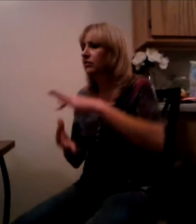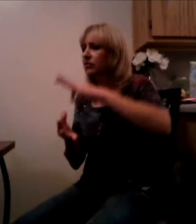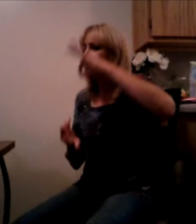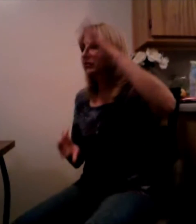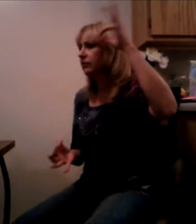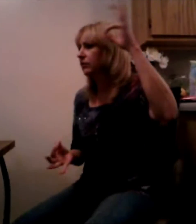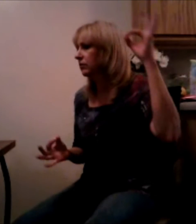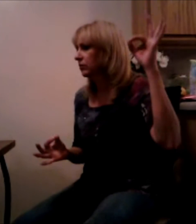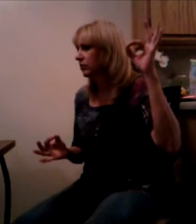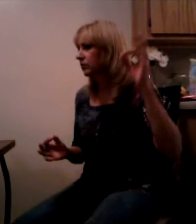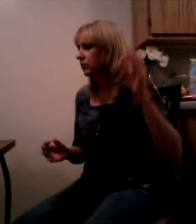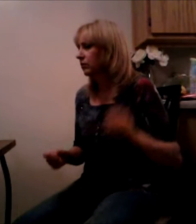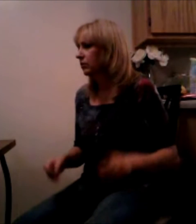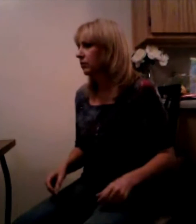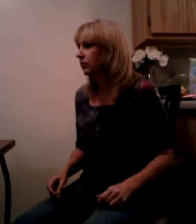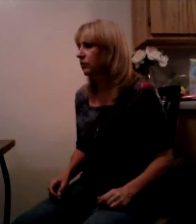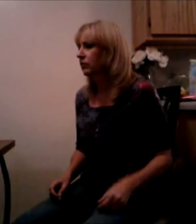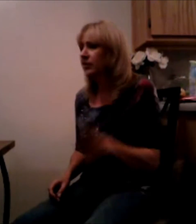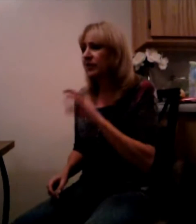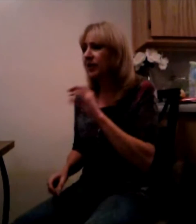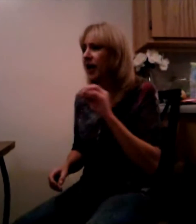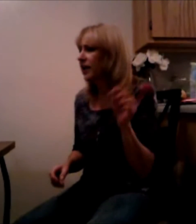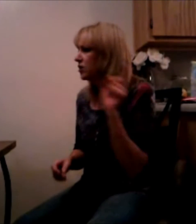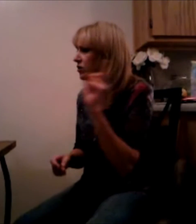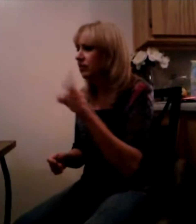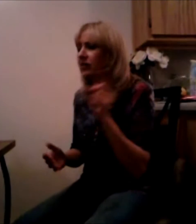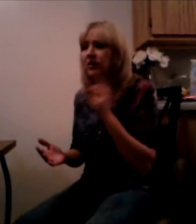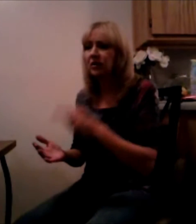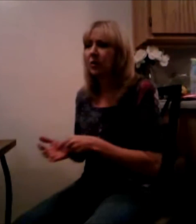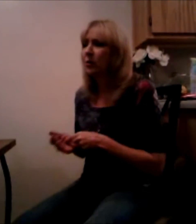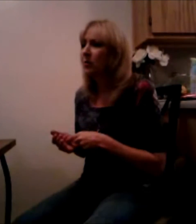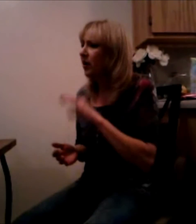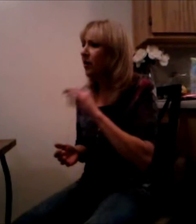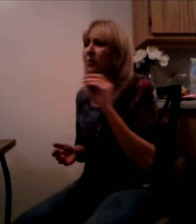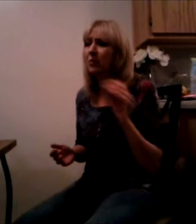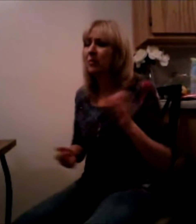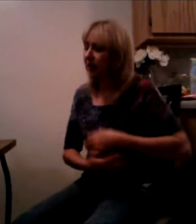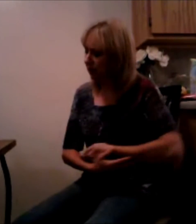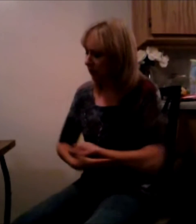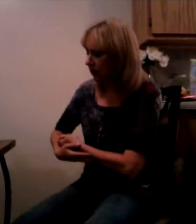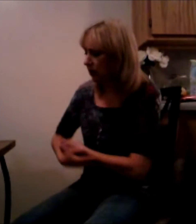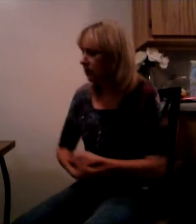And you can do this Oh, baby If you try